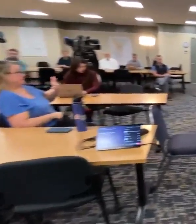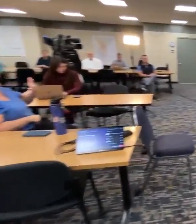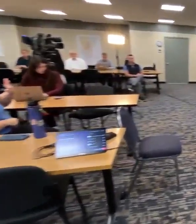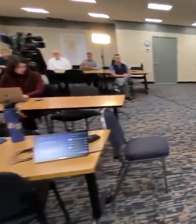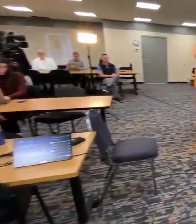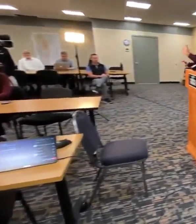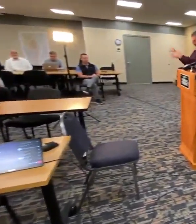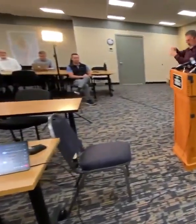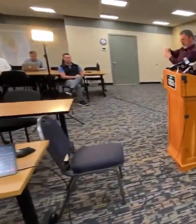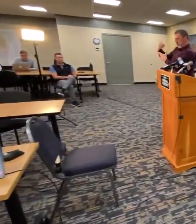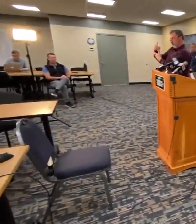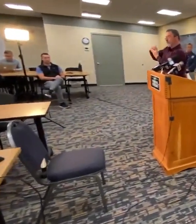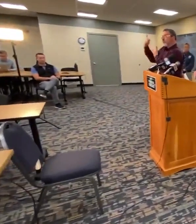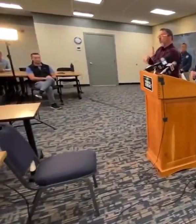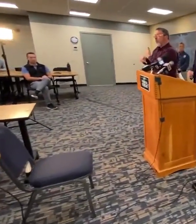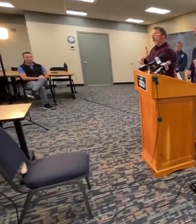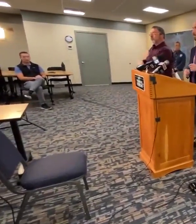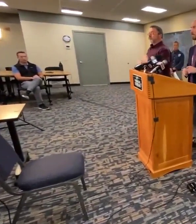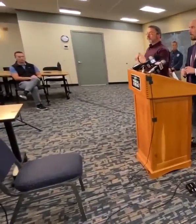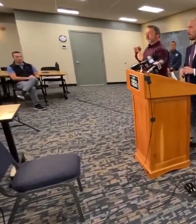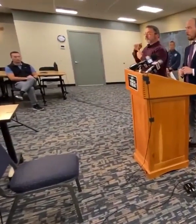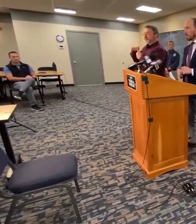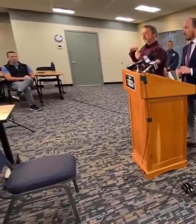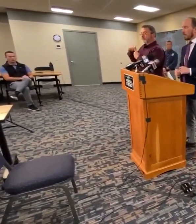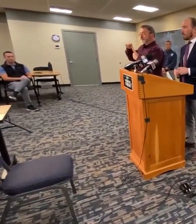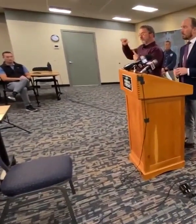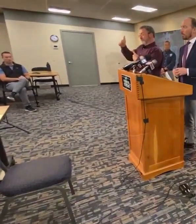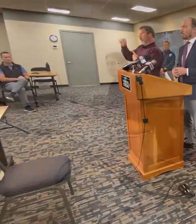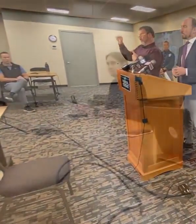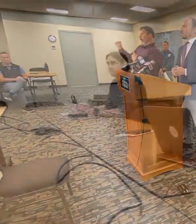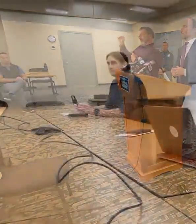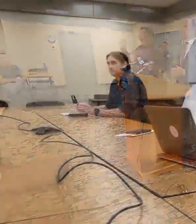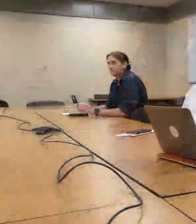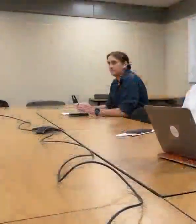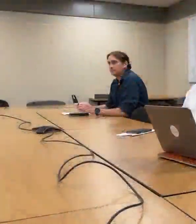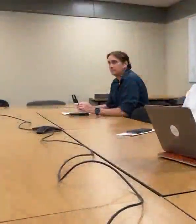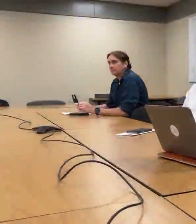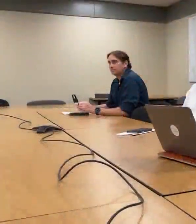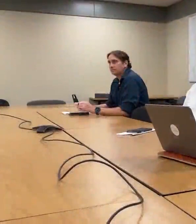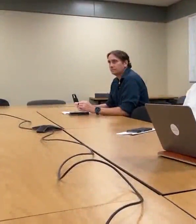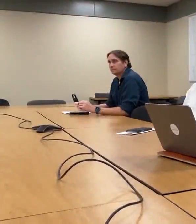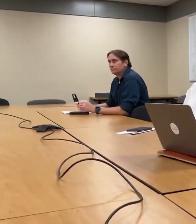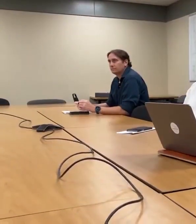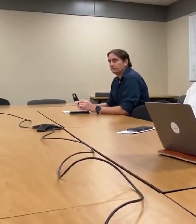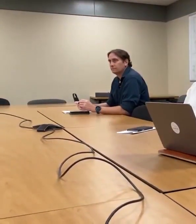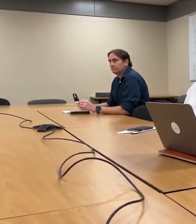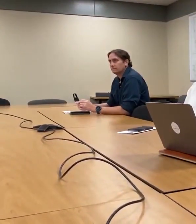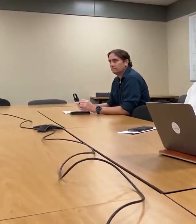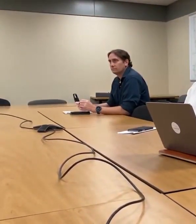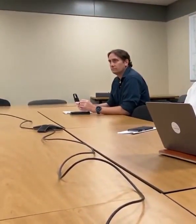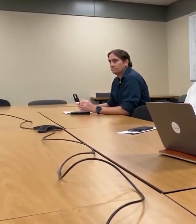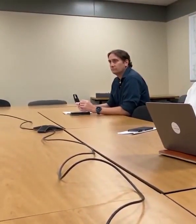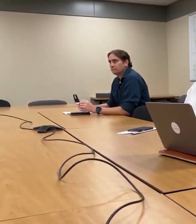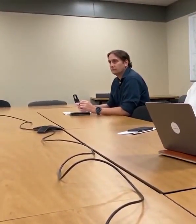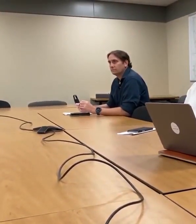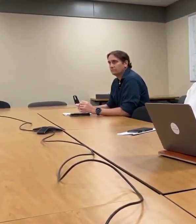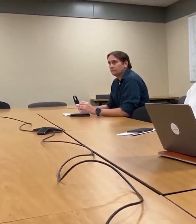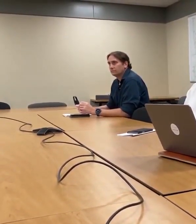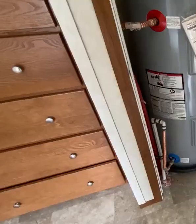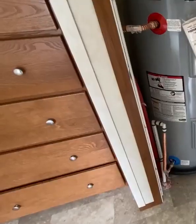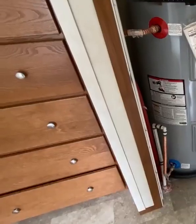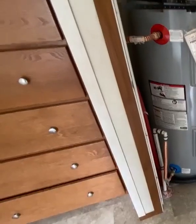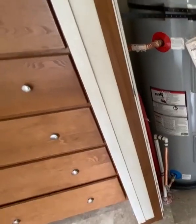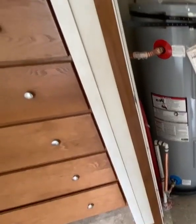they're working with Efficiency Vermont, who is offering a rebate program and the Vermont field. fuel dealers Association. The to make sure the manpower